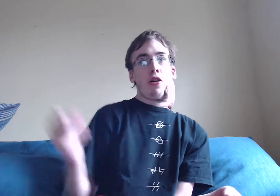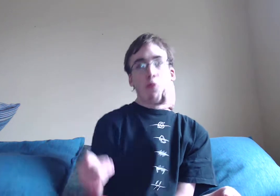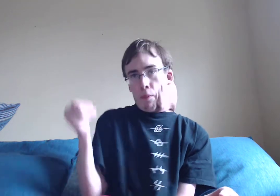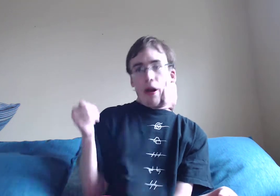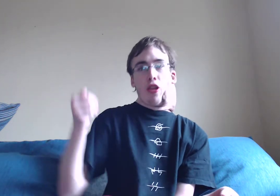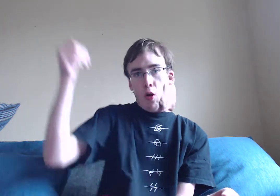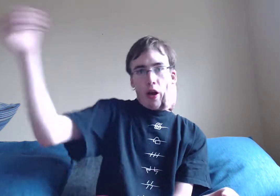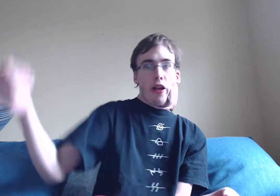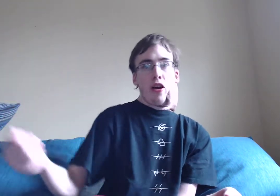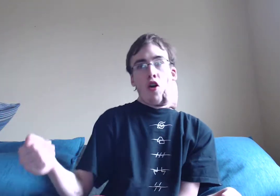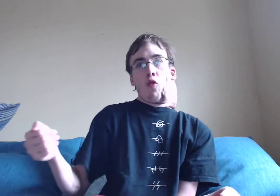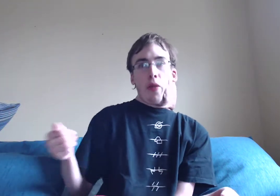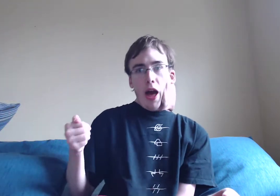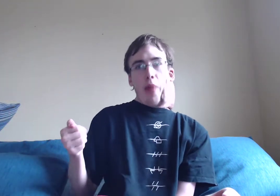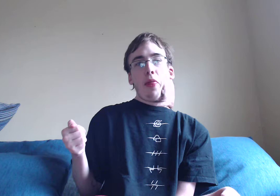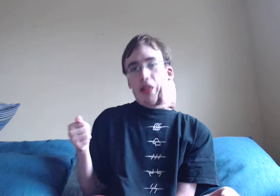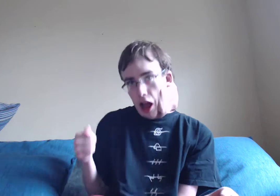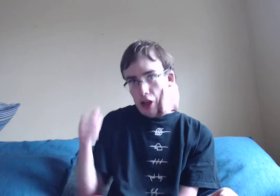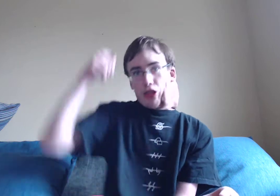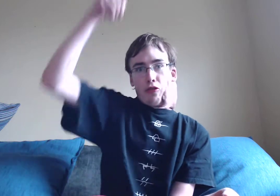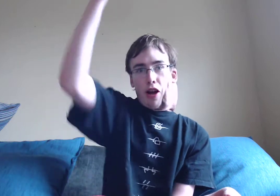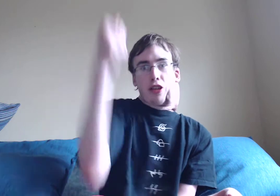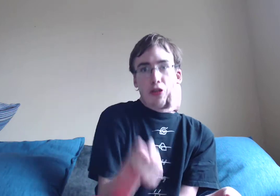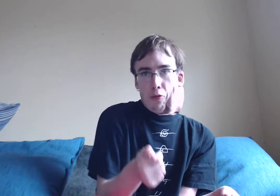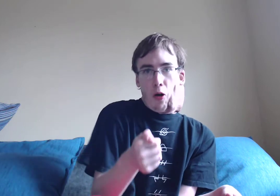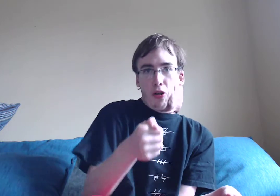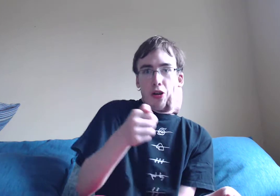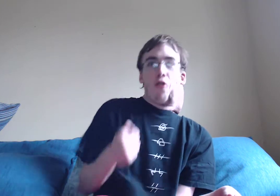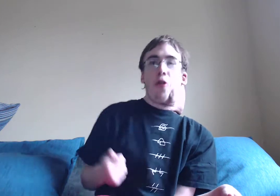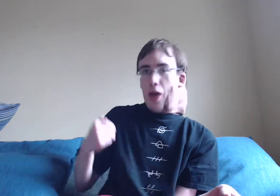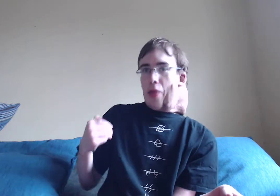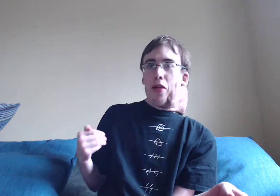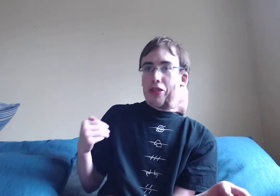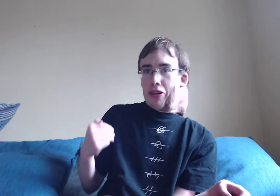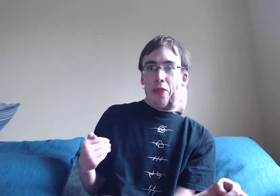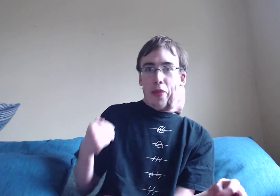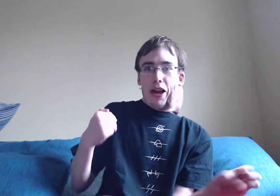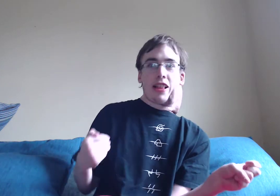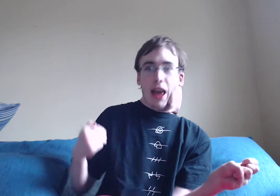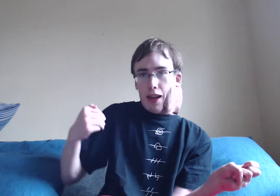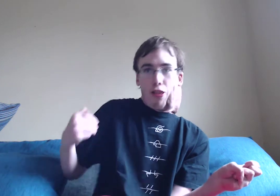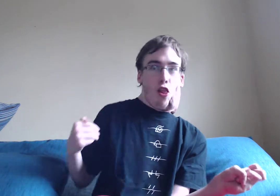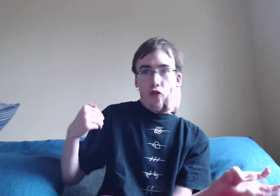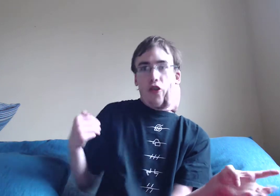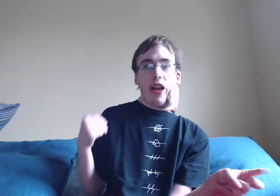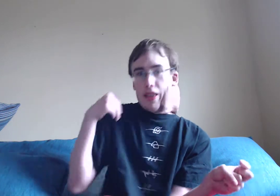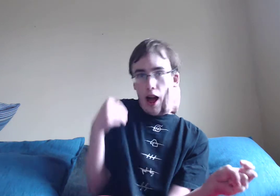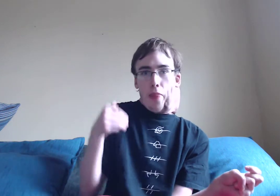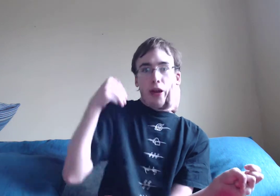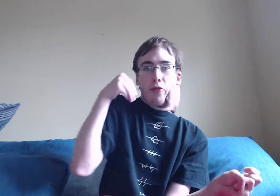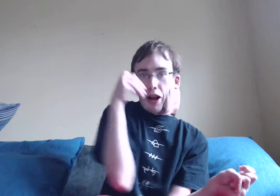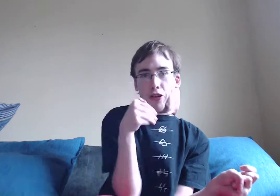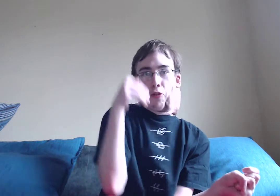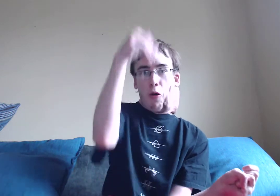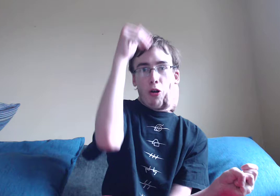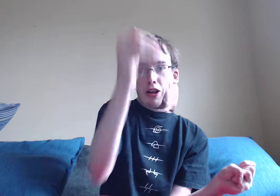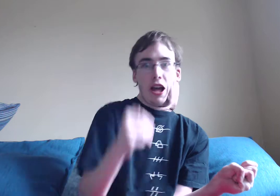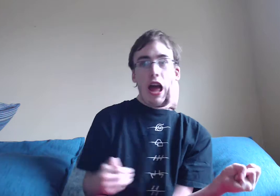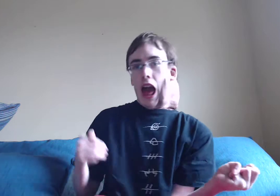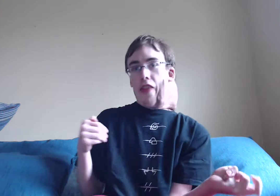Would be annoying. We've had the Sanji rescue arc. We've had the Jinbei stage Luffy and Nami rescue arc. And